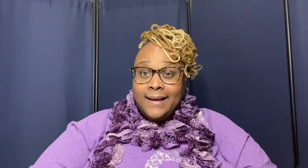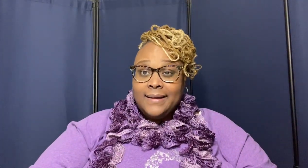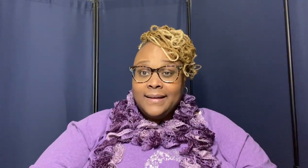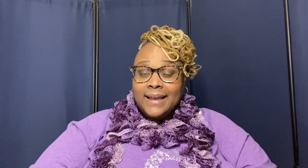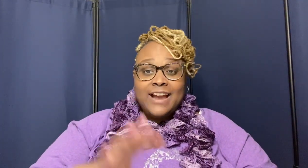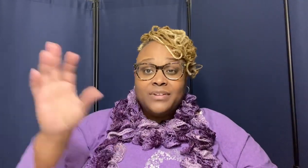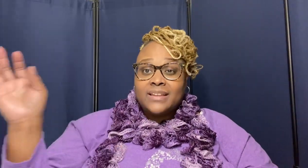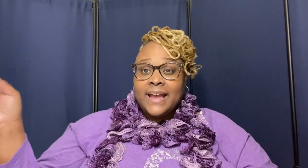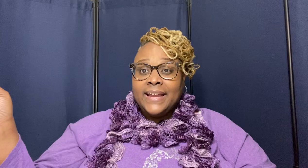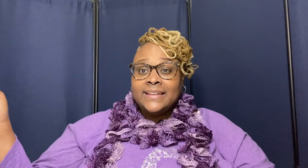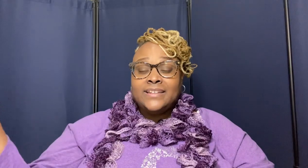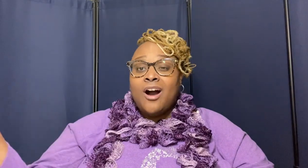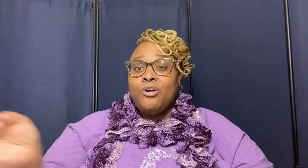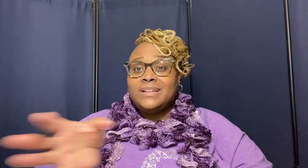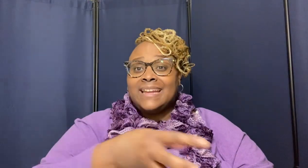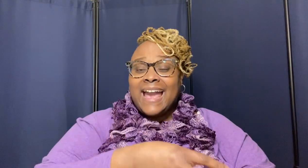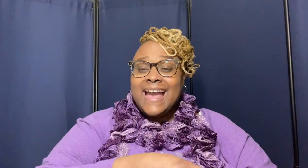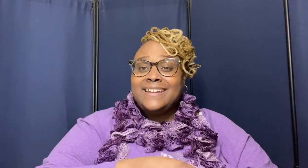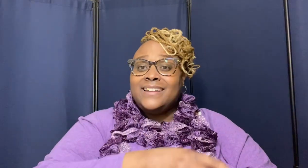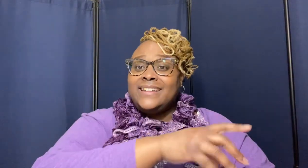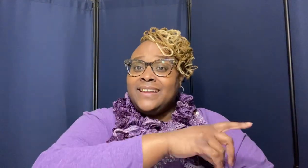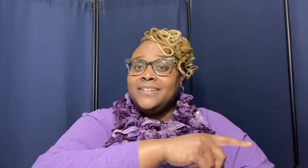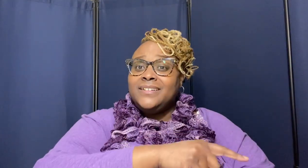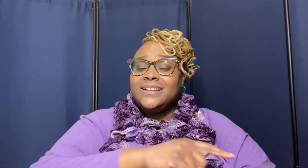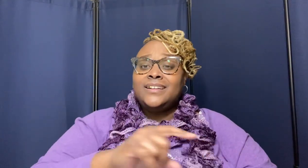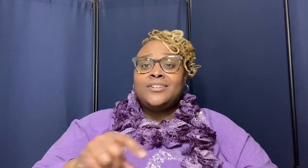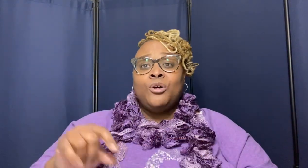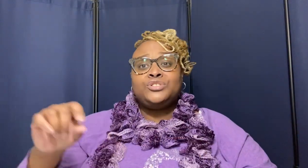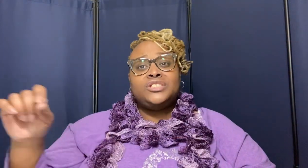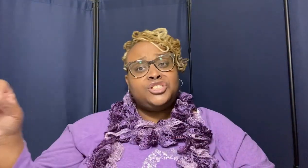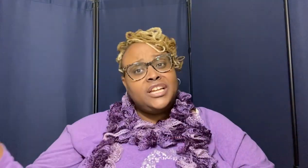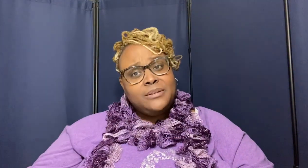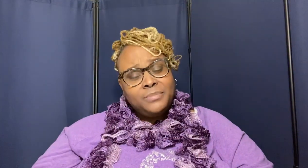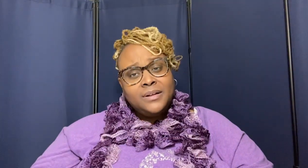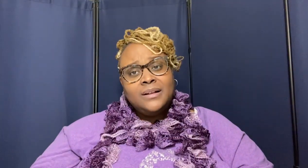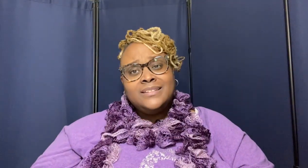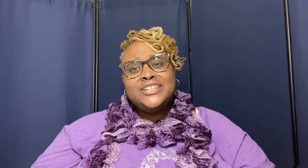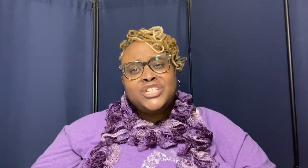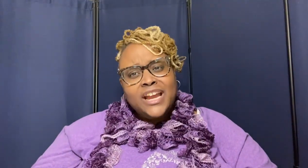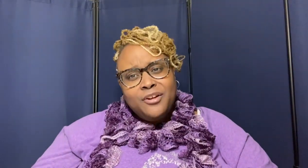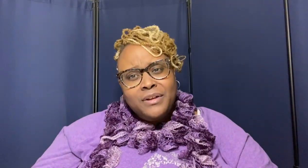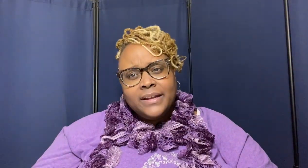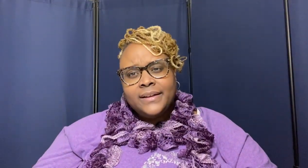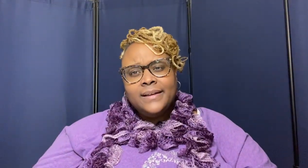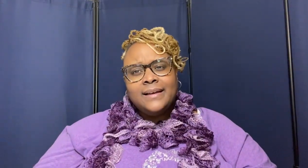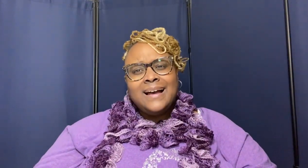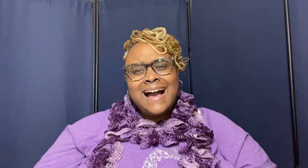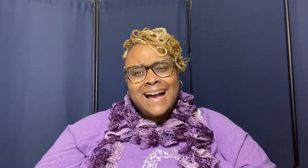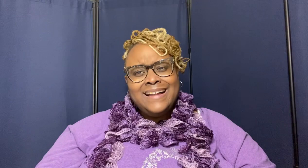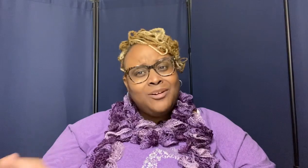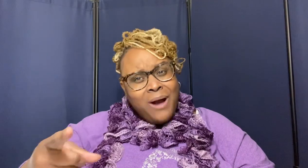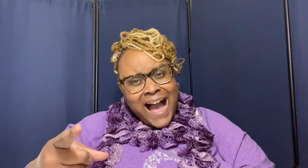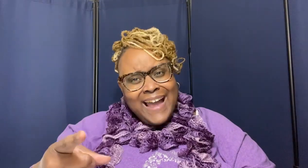everything the dog the cat the deal the ghost the sheep the cheering huh the wife